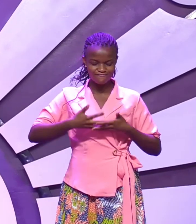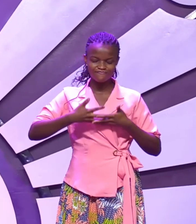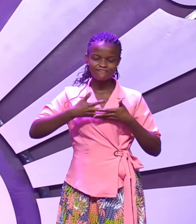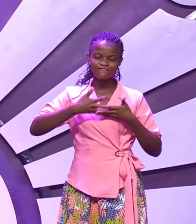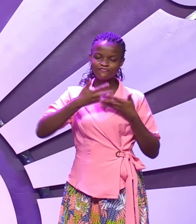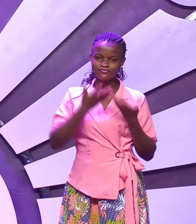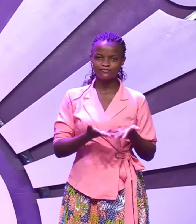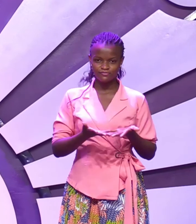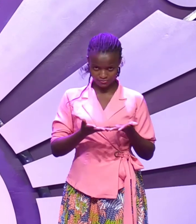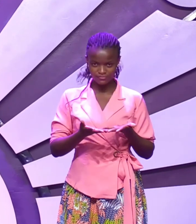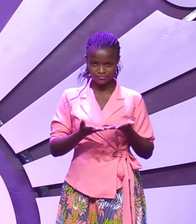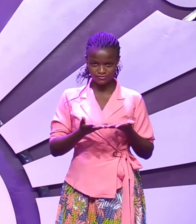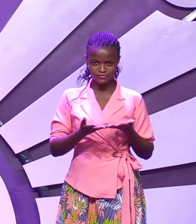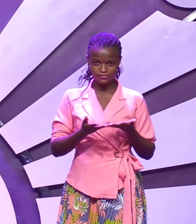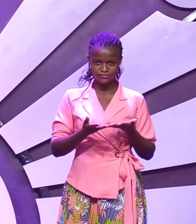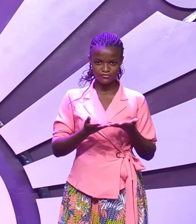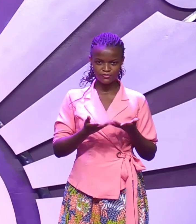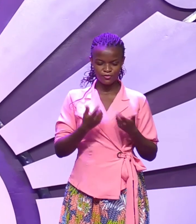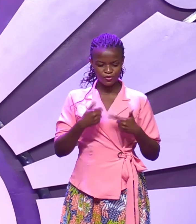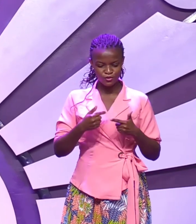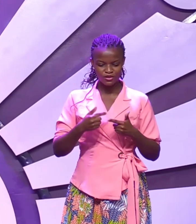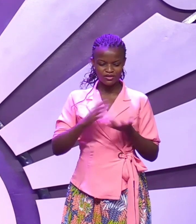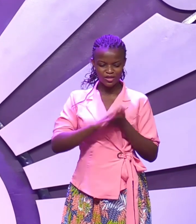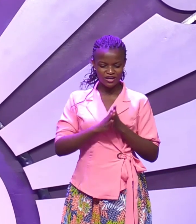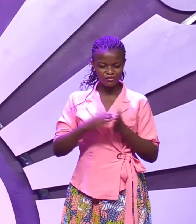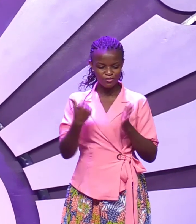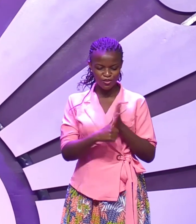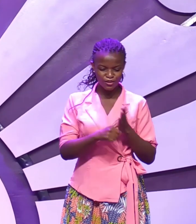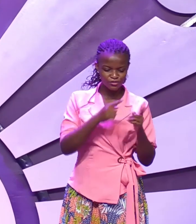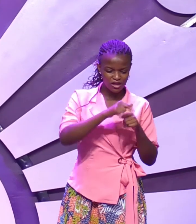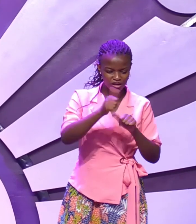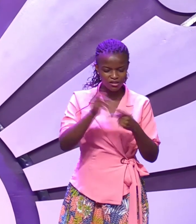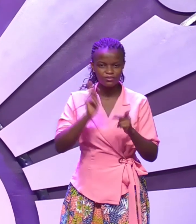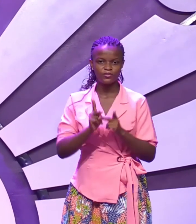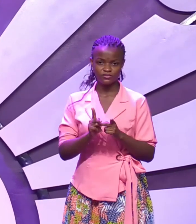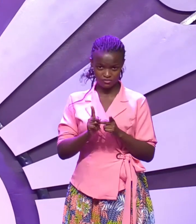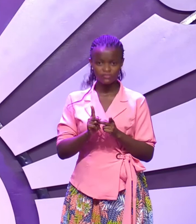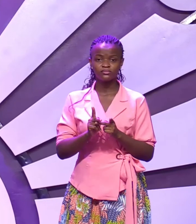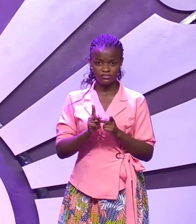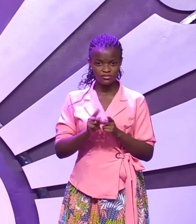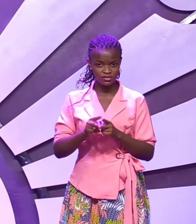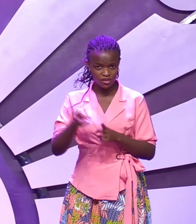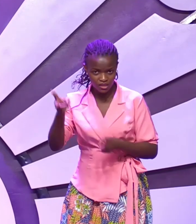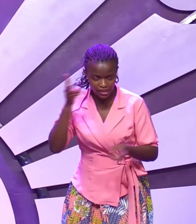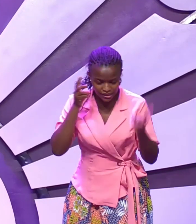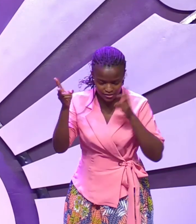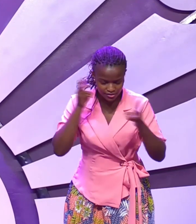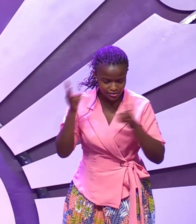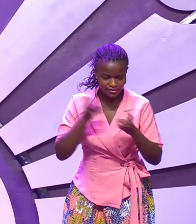we will become a problem to others hear me very well